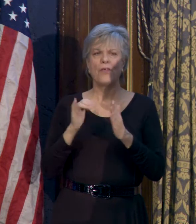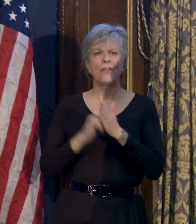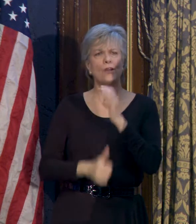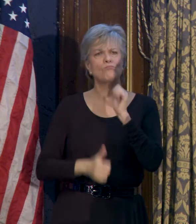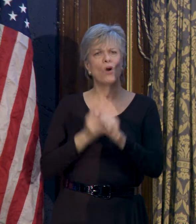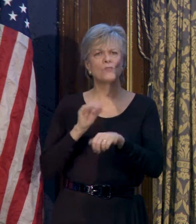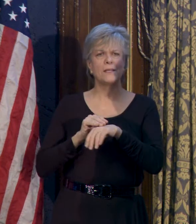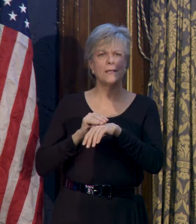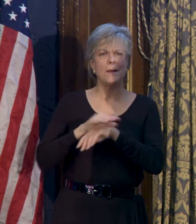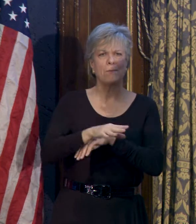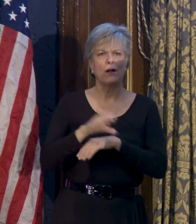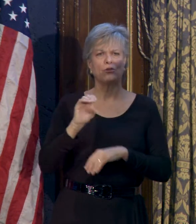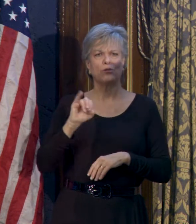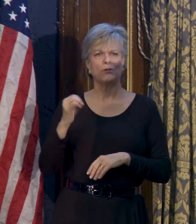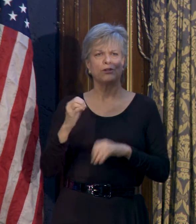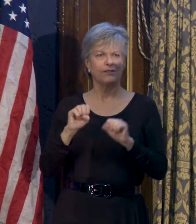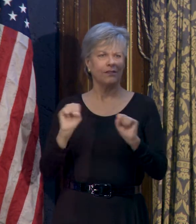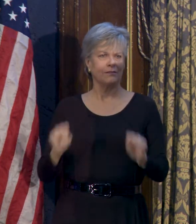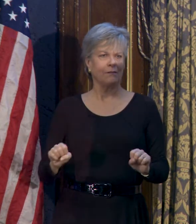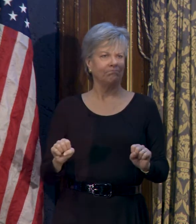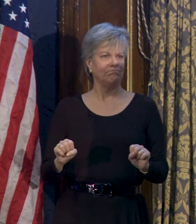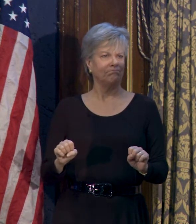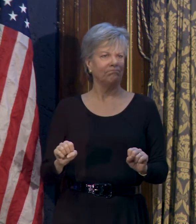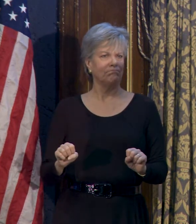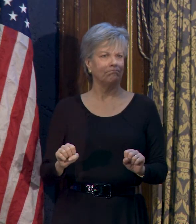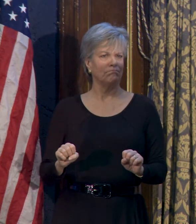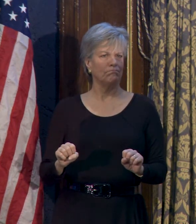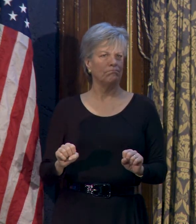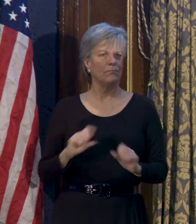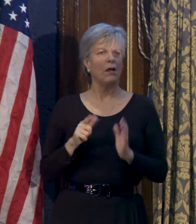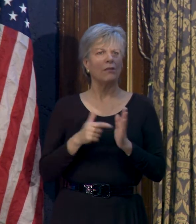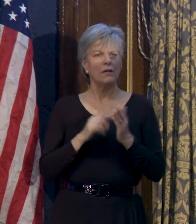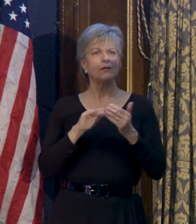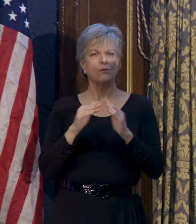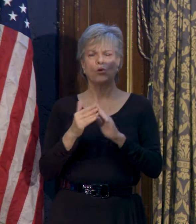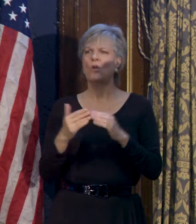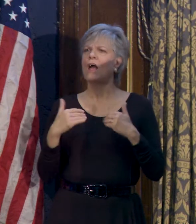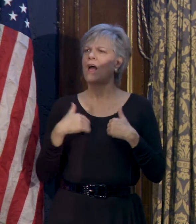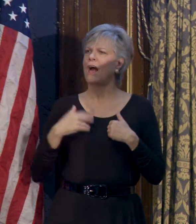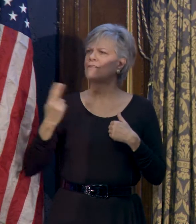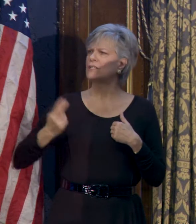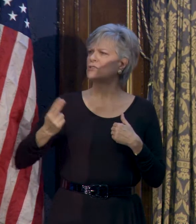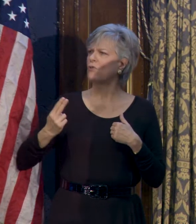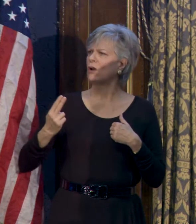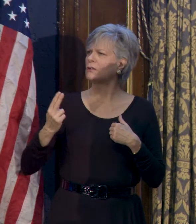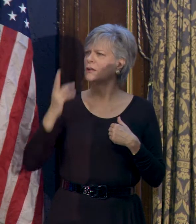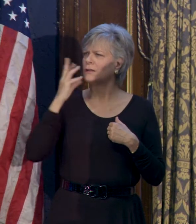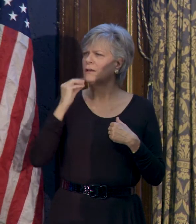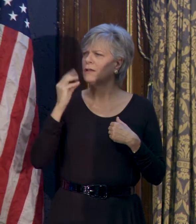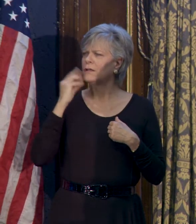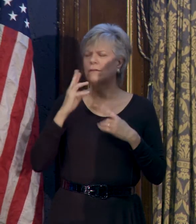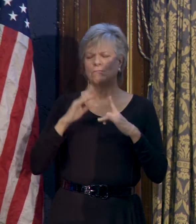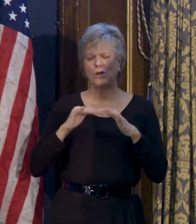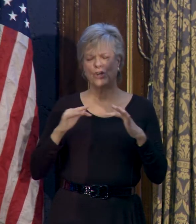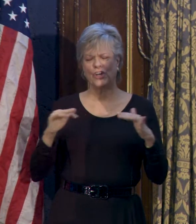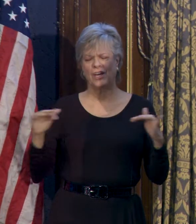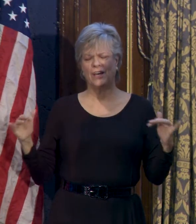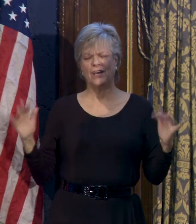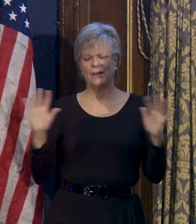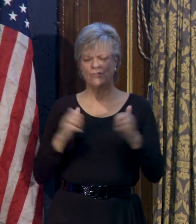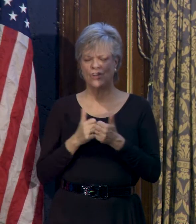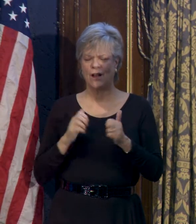most impacted by the criminal justice system. These communities have historically experienced a myriad of challenges,